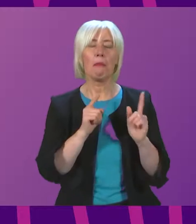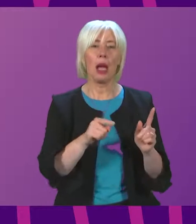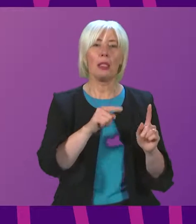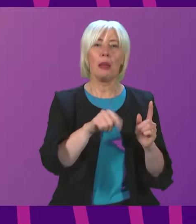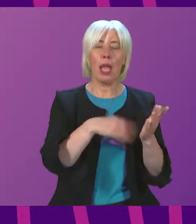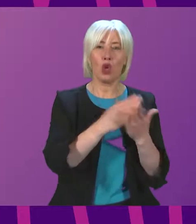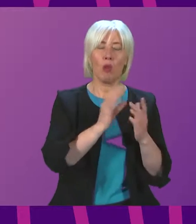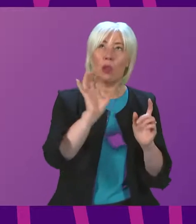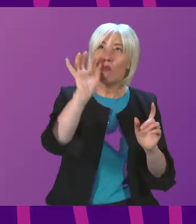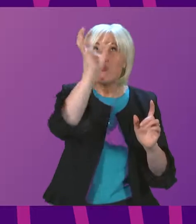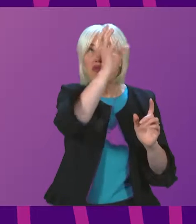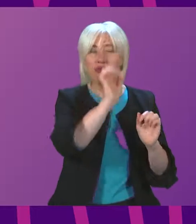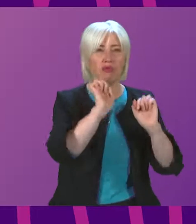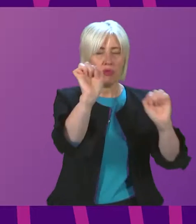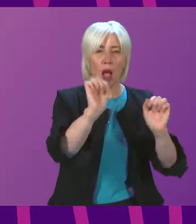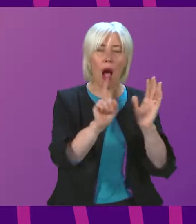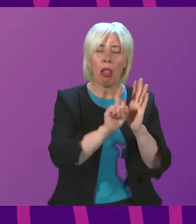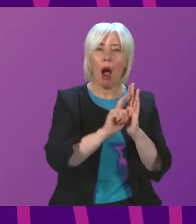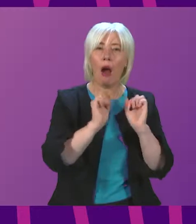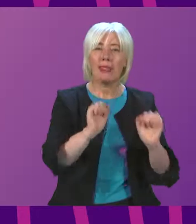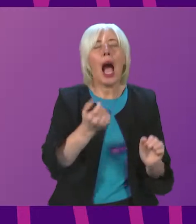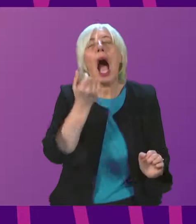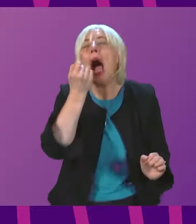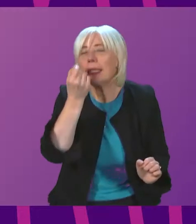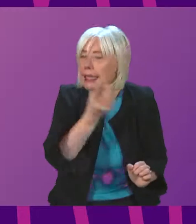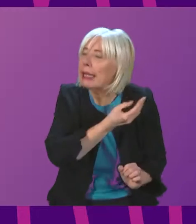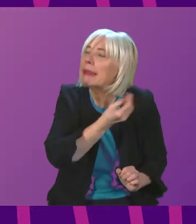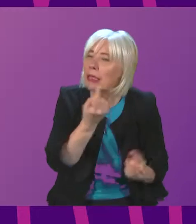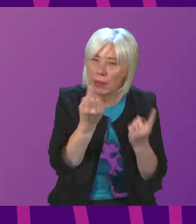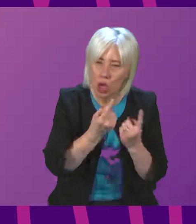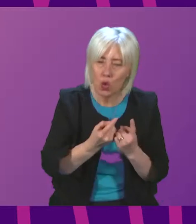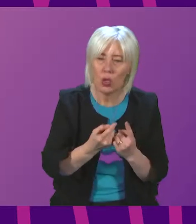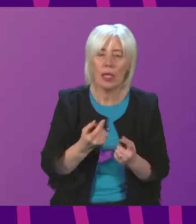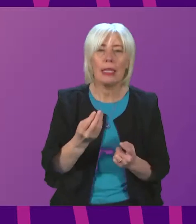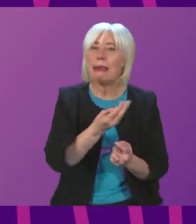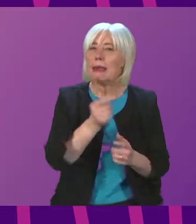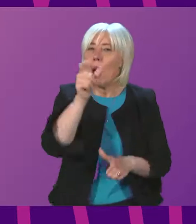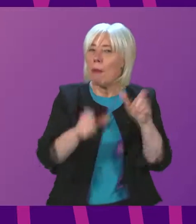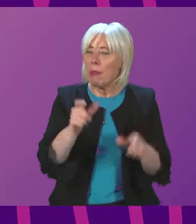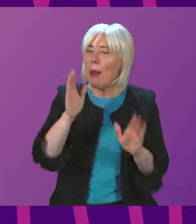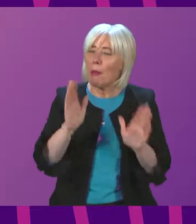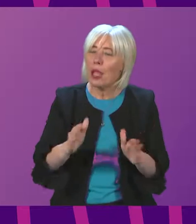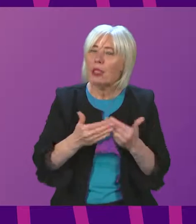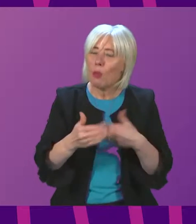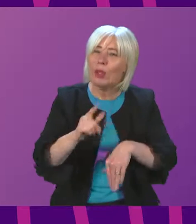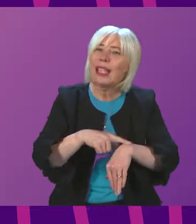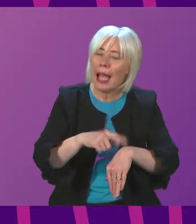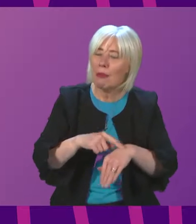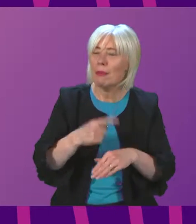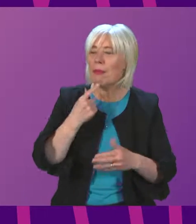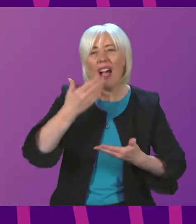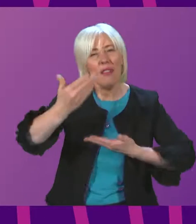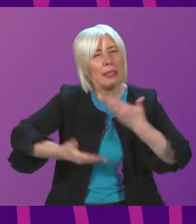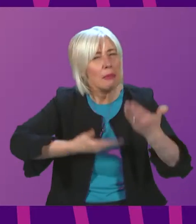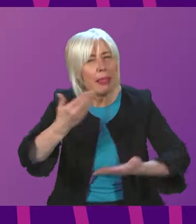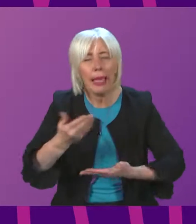these fire alarms. We understand some of the issues that will require people to have more time to do that. As I have explained in answer to a number of